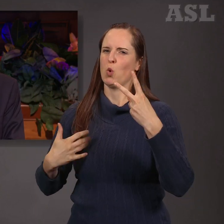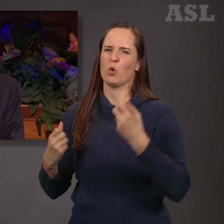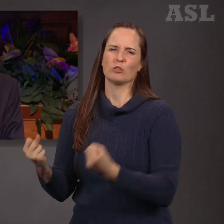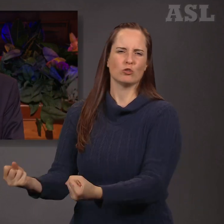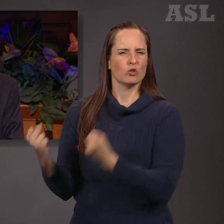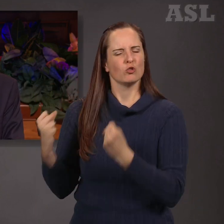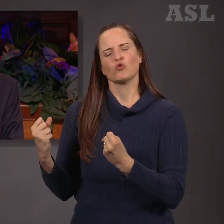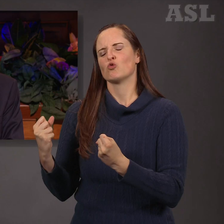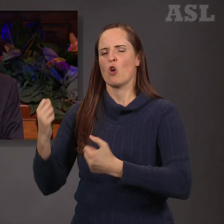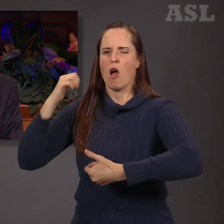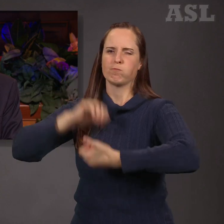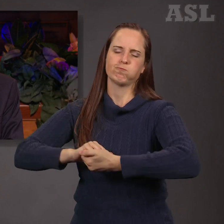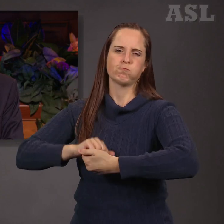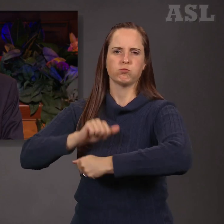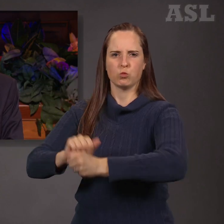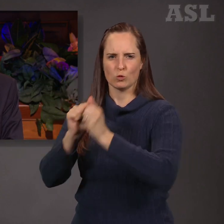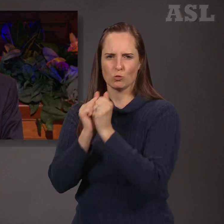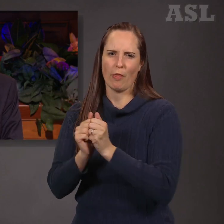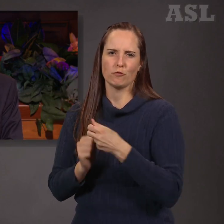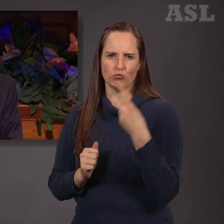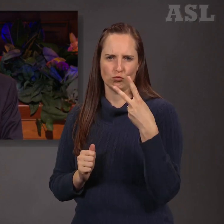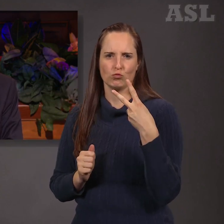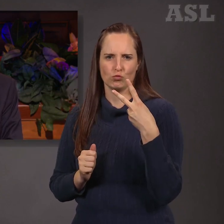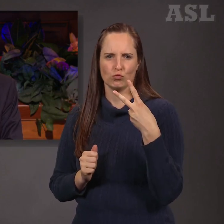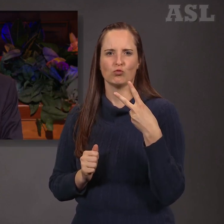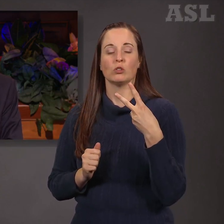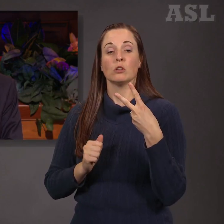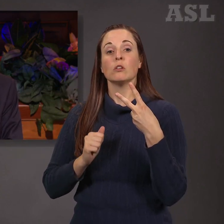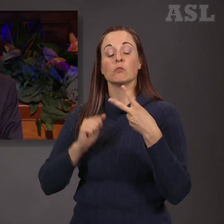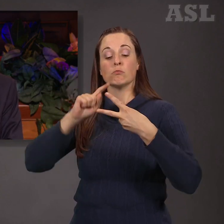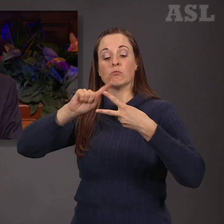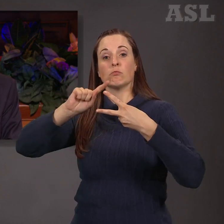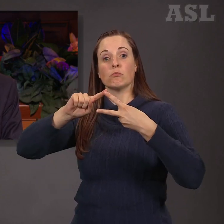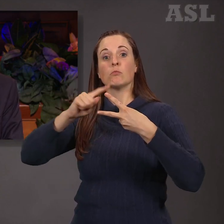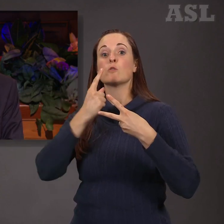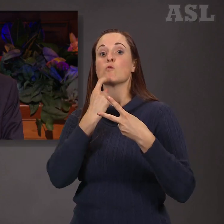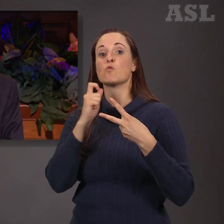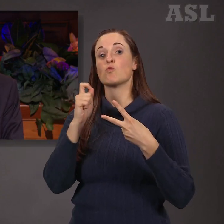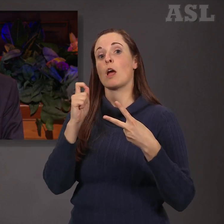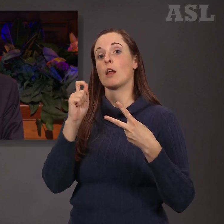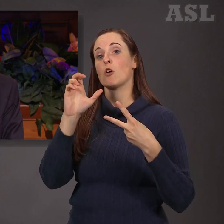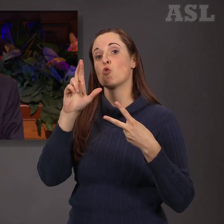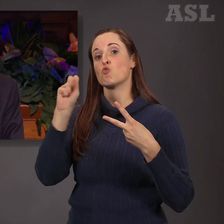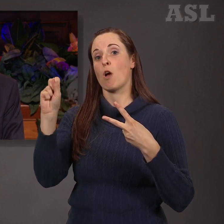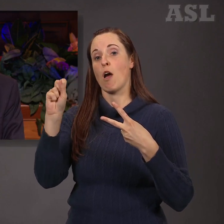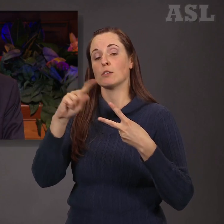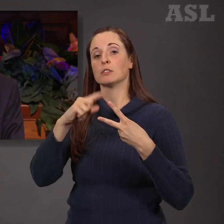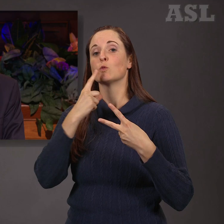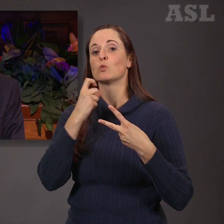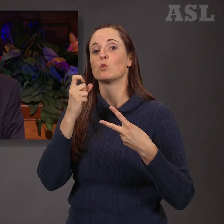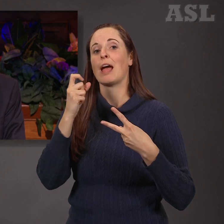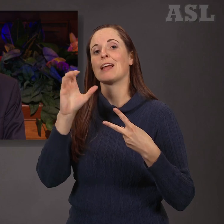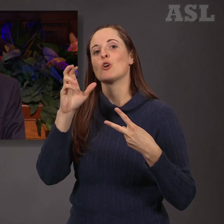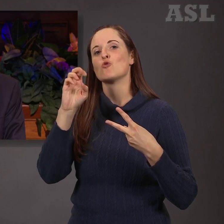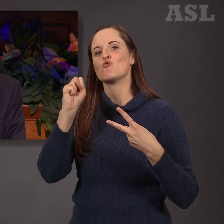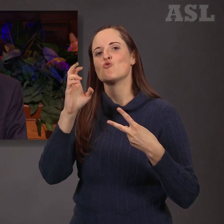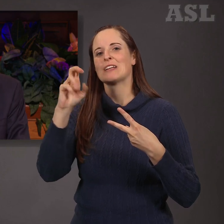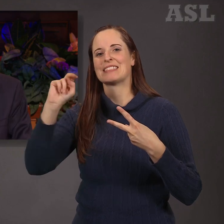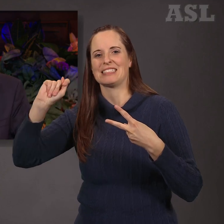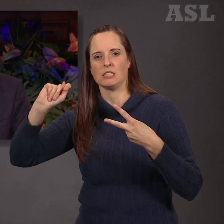collaborators, projects with the Red Cross and Red Crescent agencies in dozens of